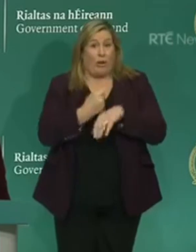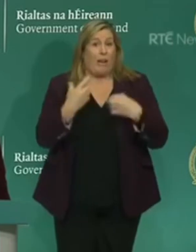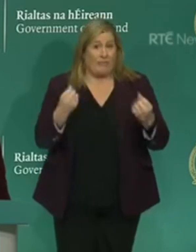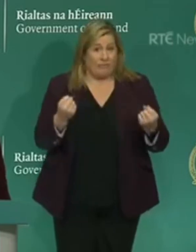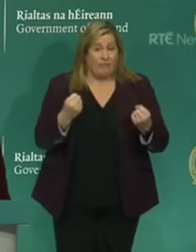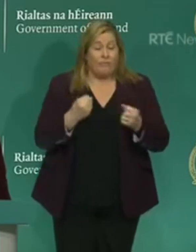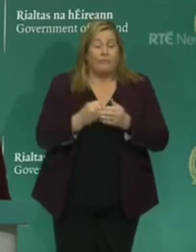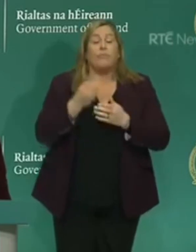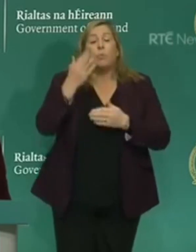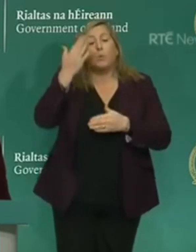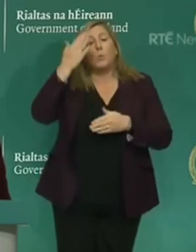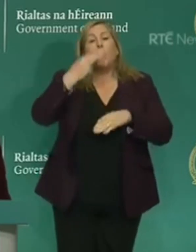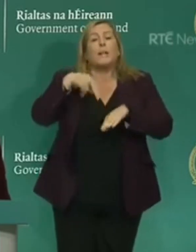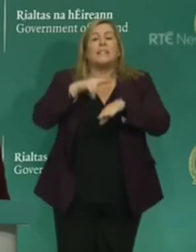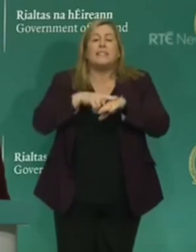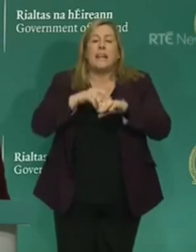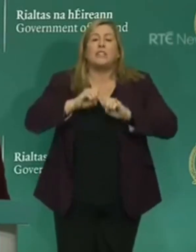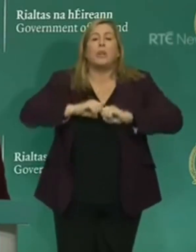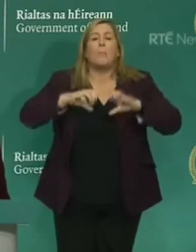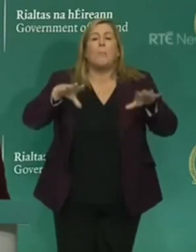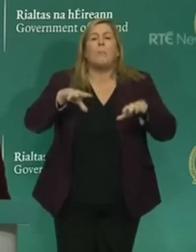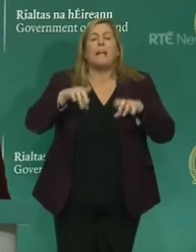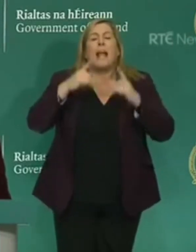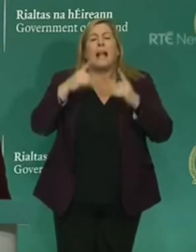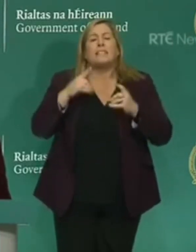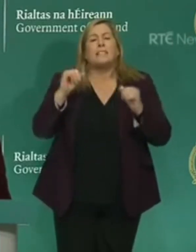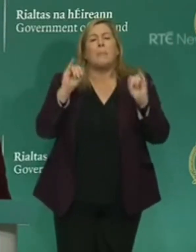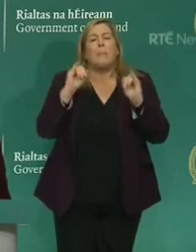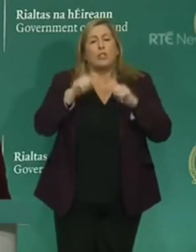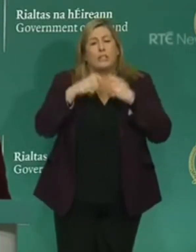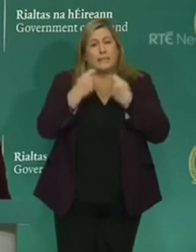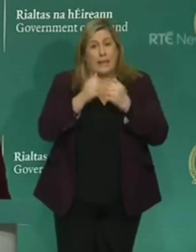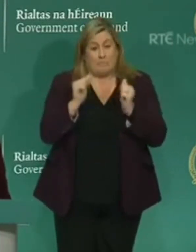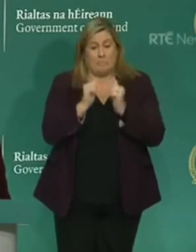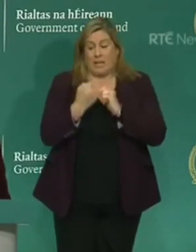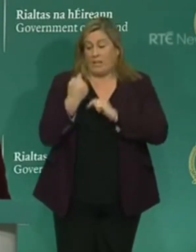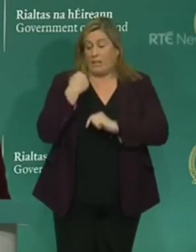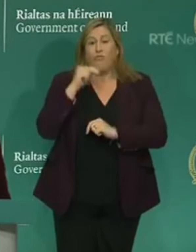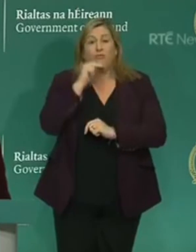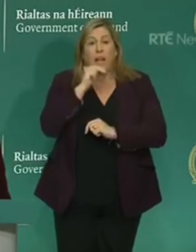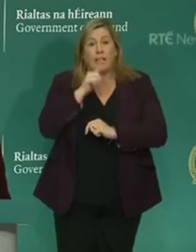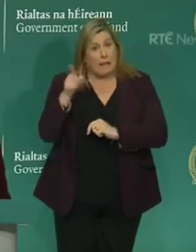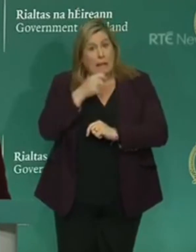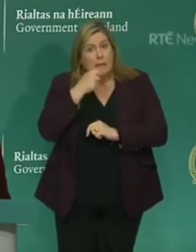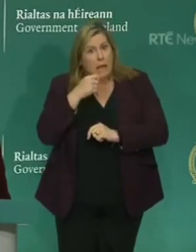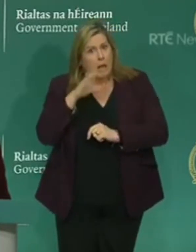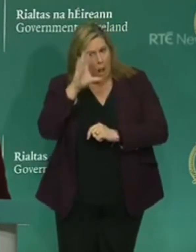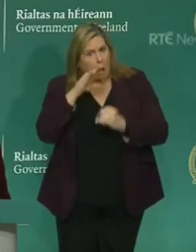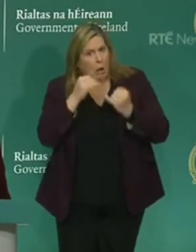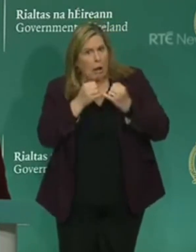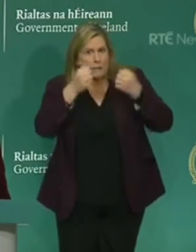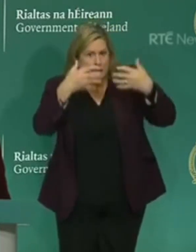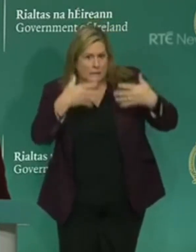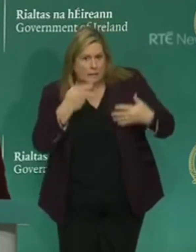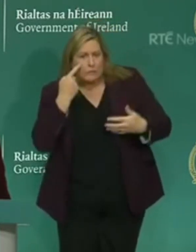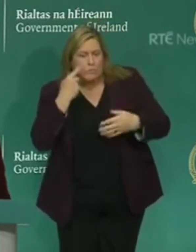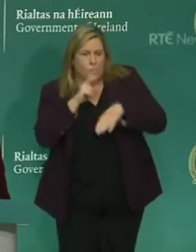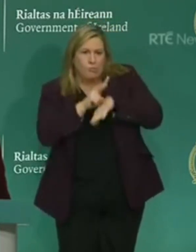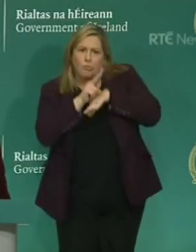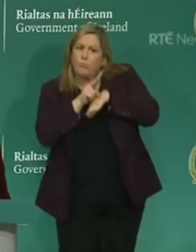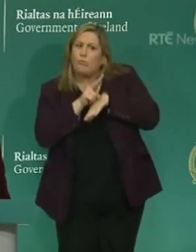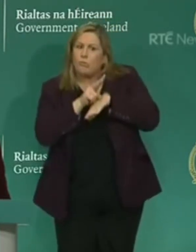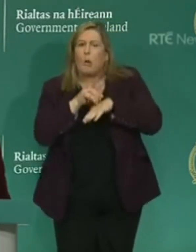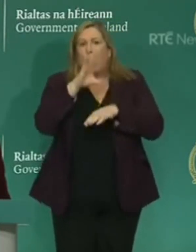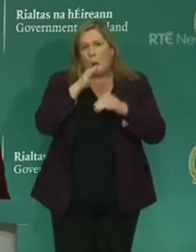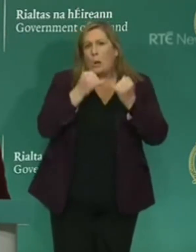the National Public Health Emergency Team met on Friday. They said that there were encouraging signs that the measures have had a positive effect